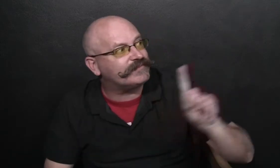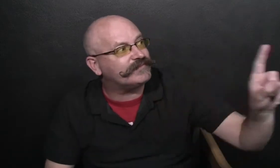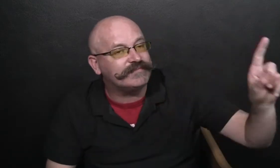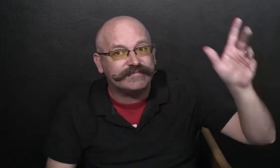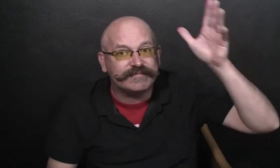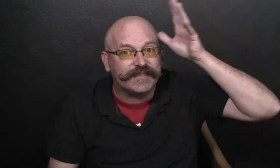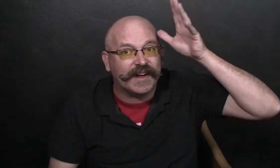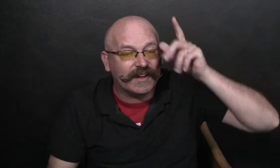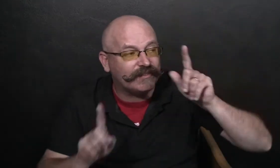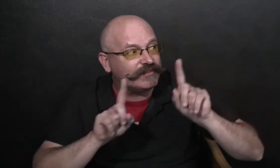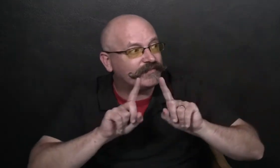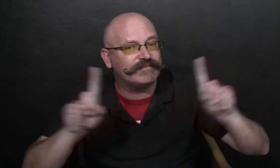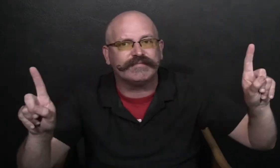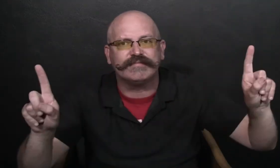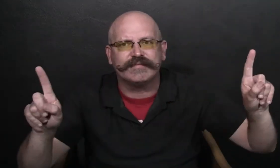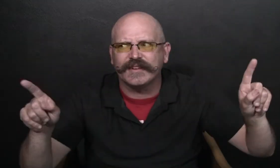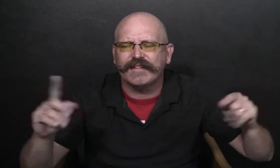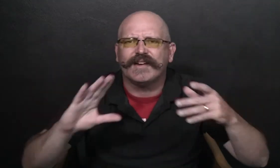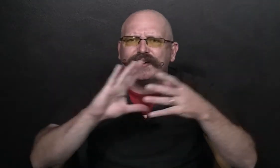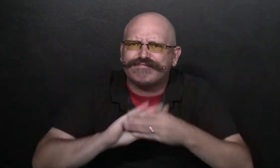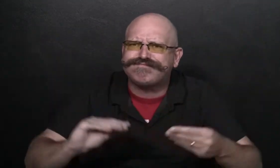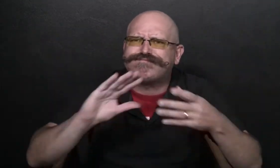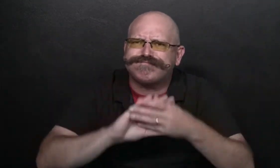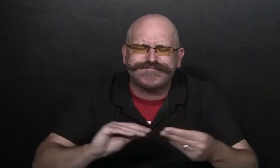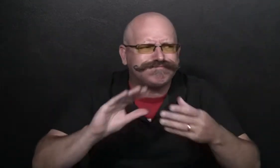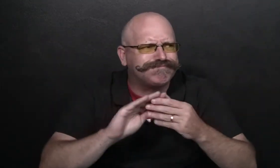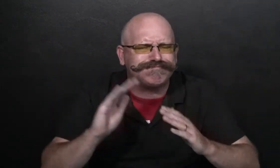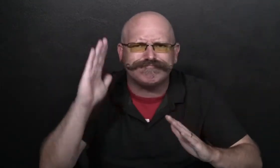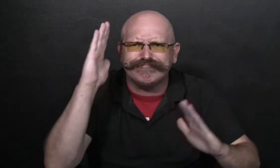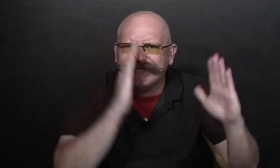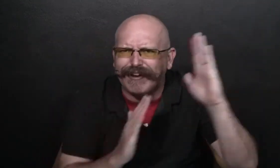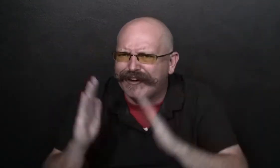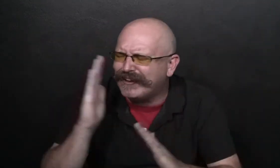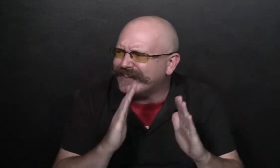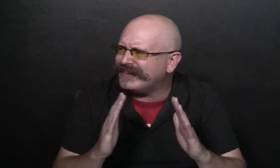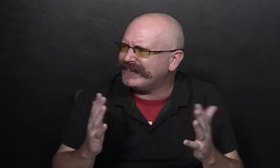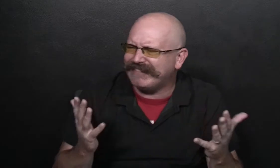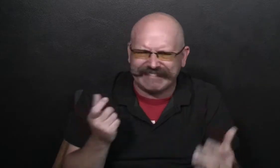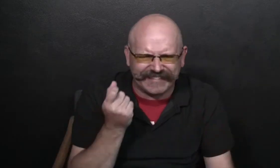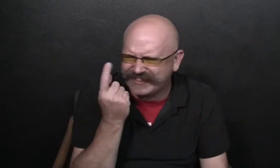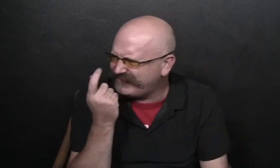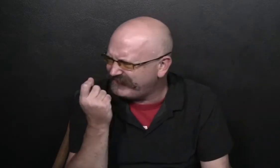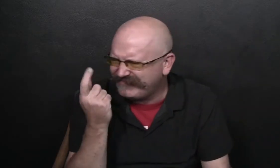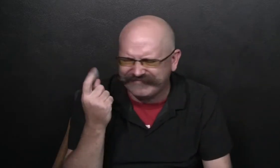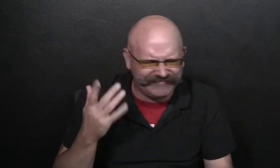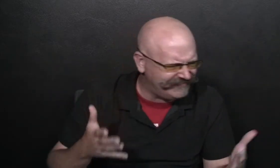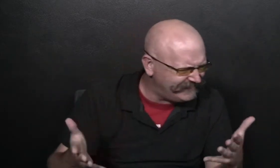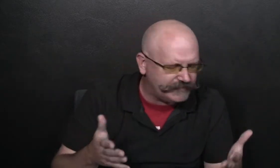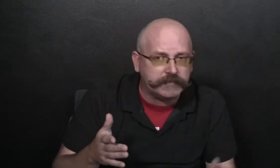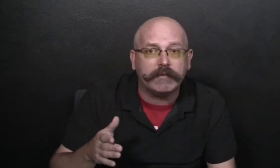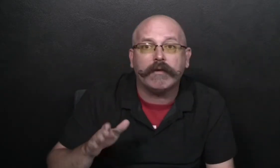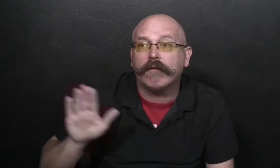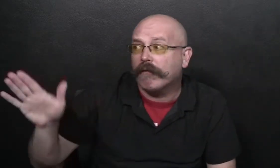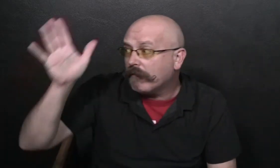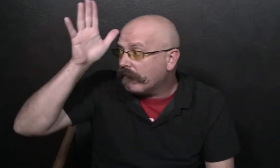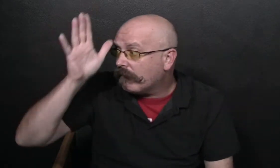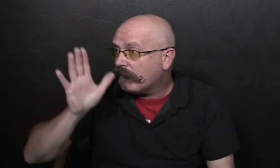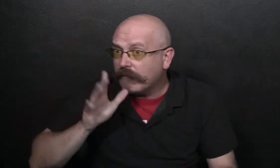That night, Trinka and Sam asked their parents lots of questions and talked to them